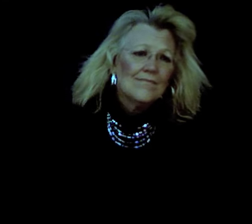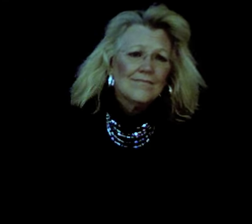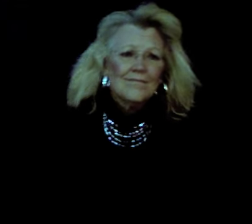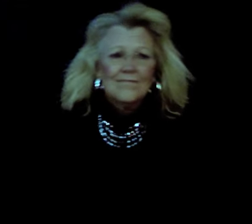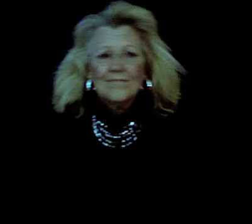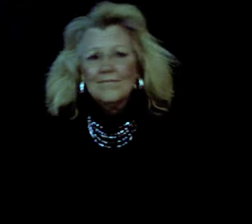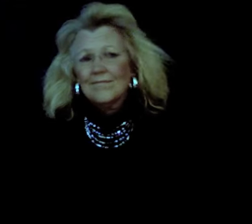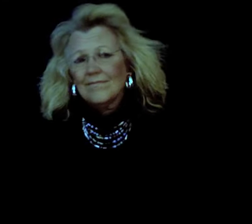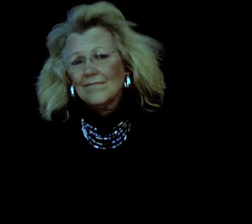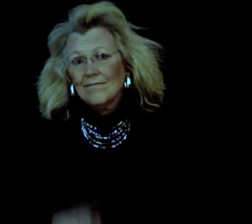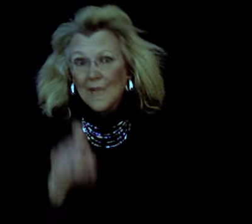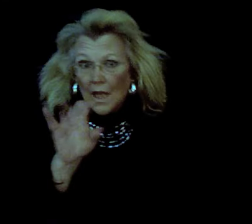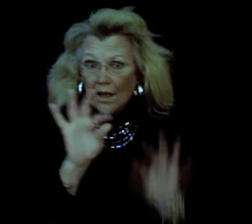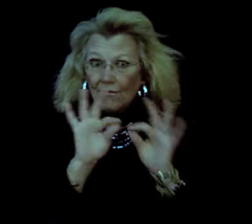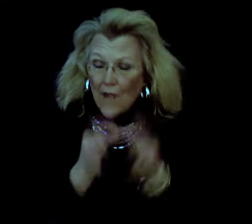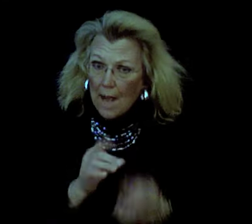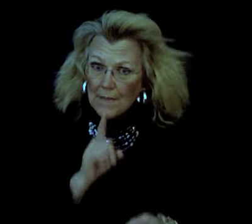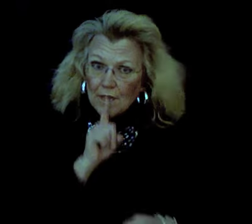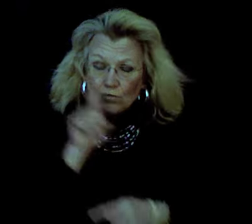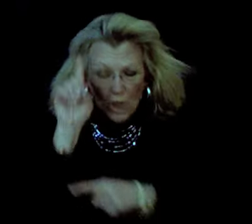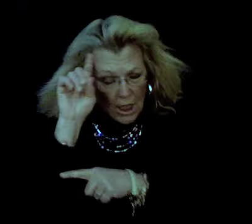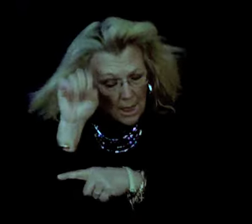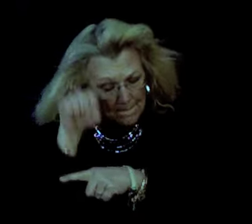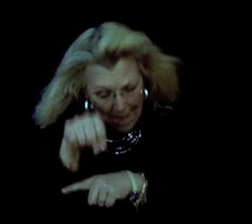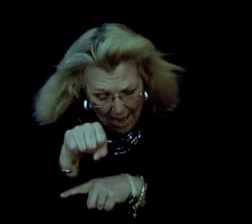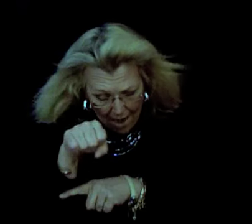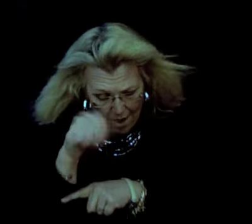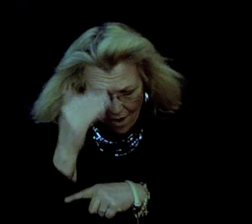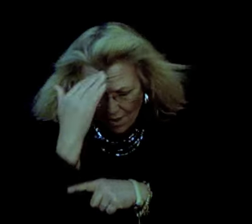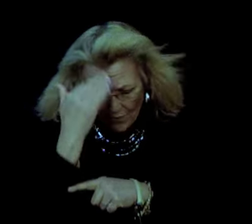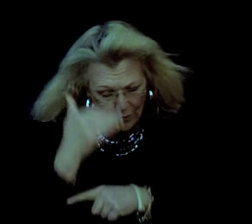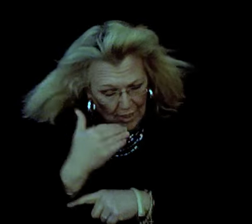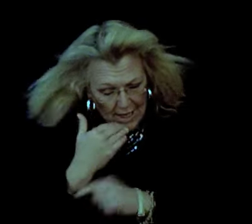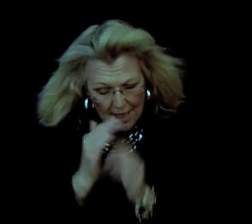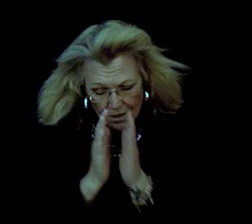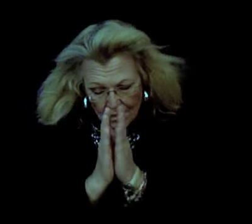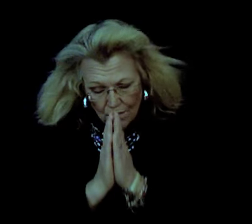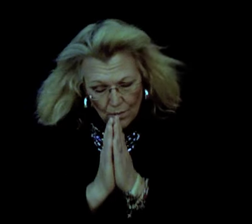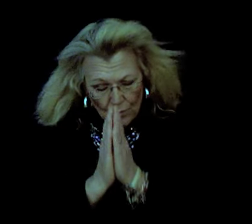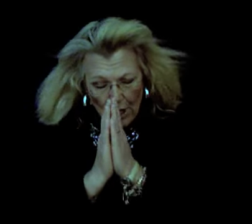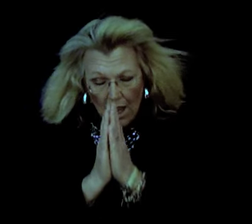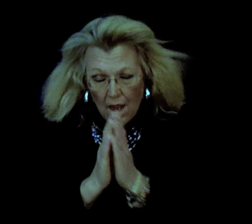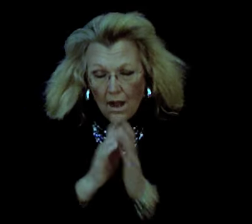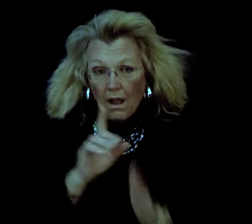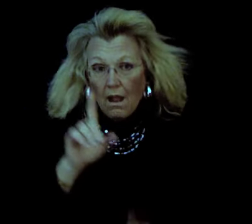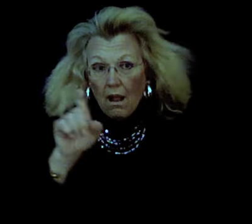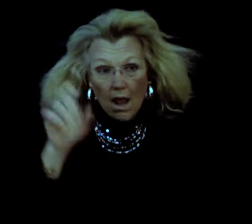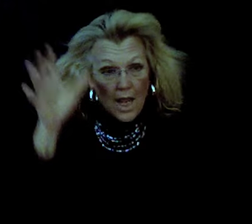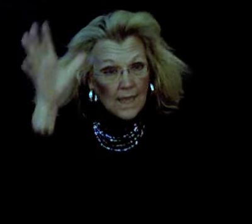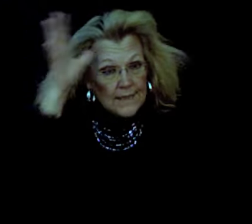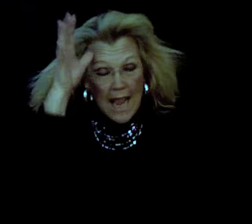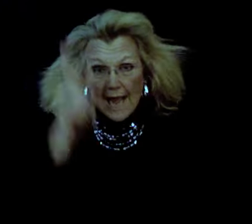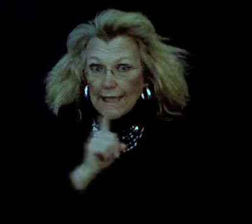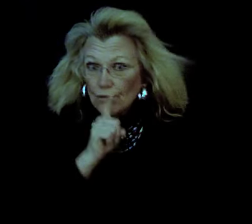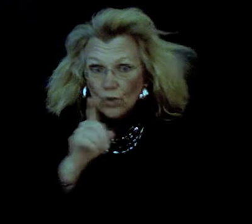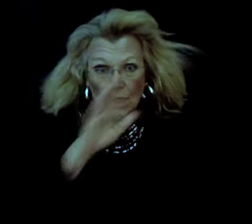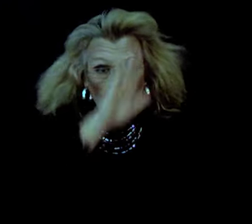Oh, family's really bowed their heads to go. Daddy's really